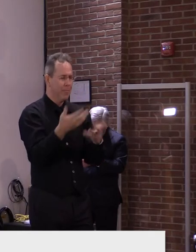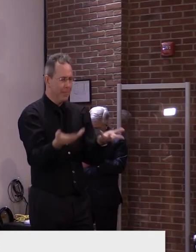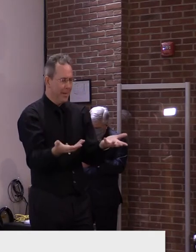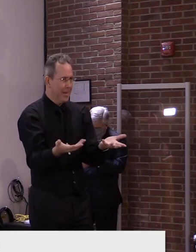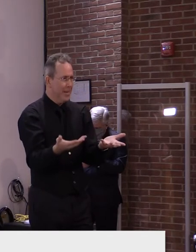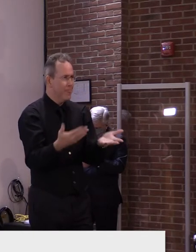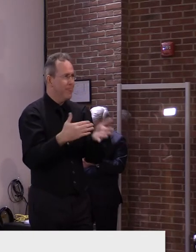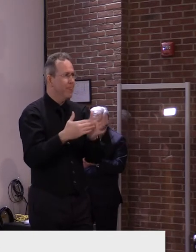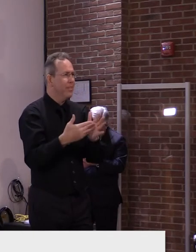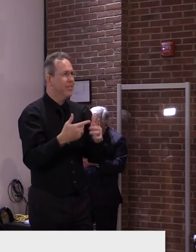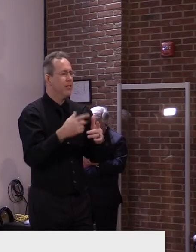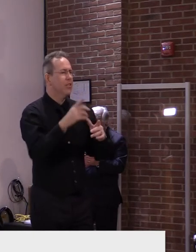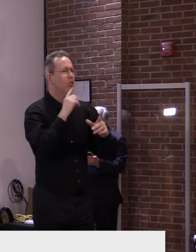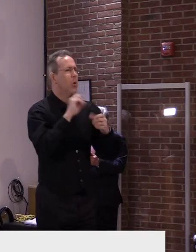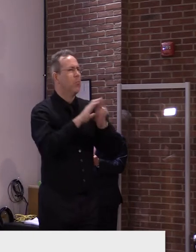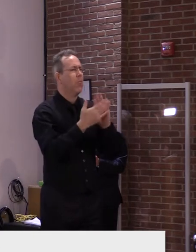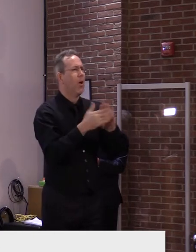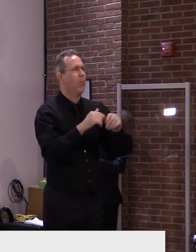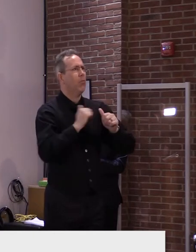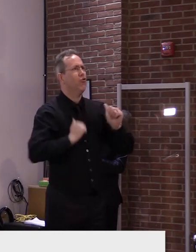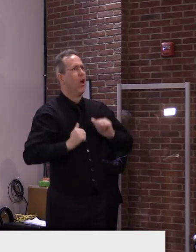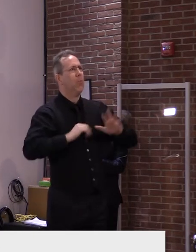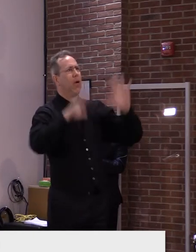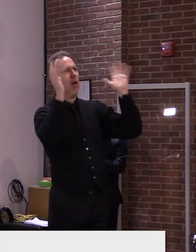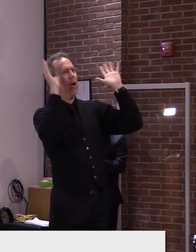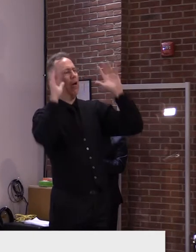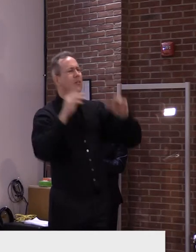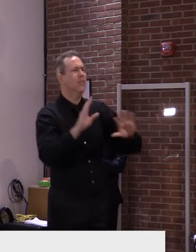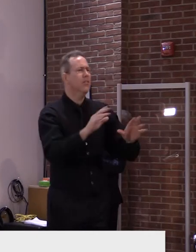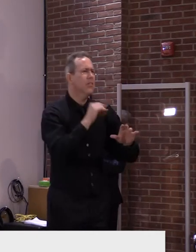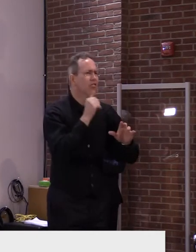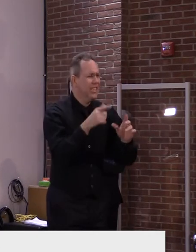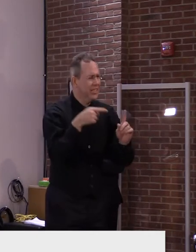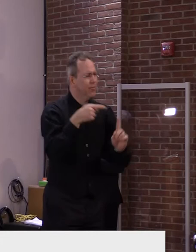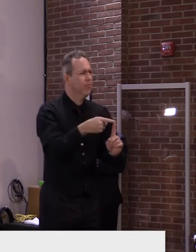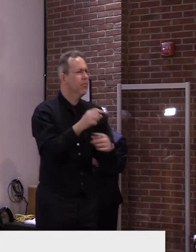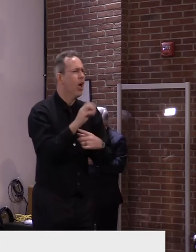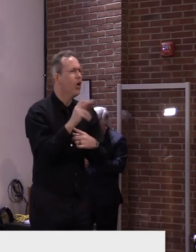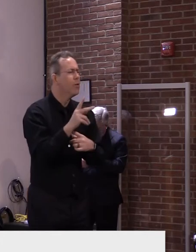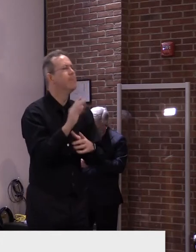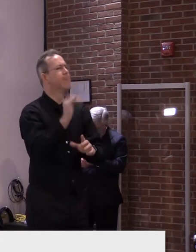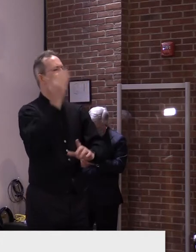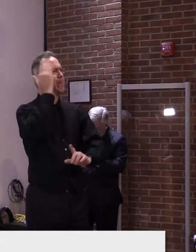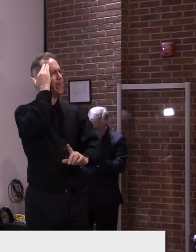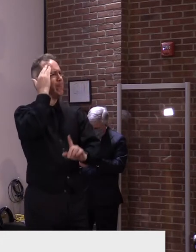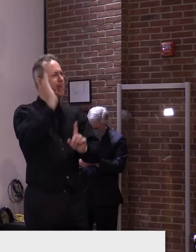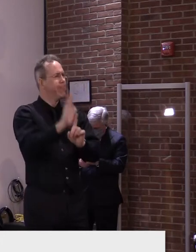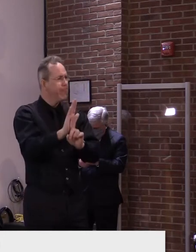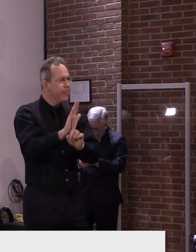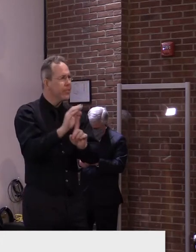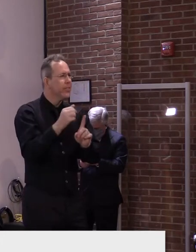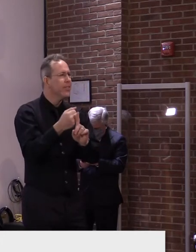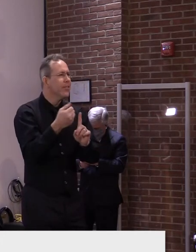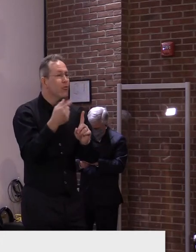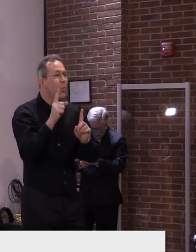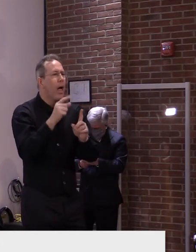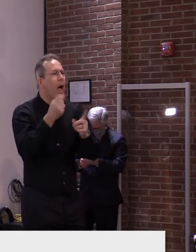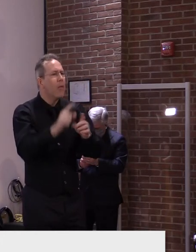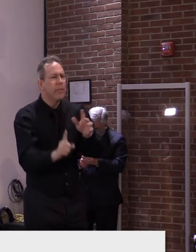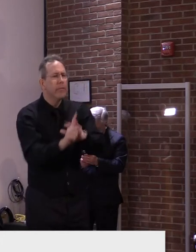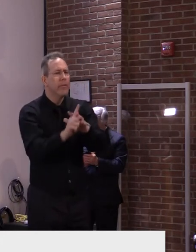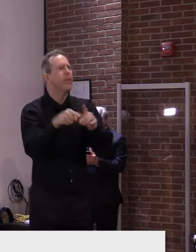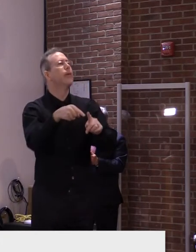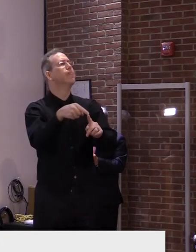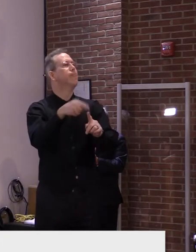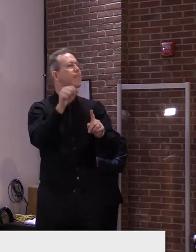with the setting that the cases are in and the epidemiologic linkages amongst cases. And in some